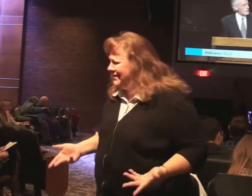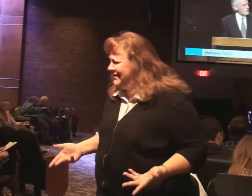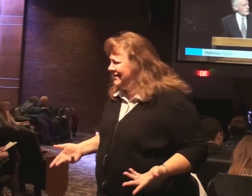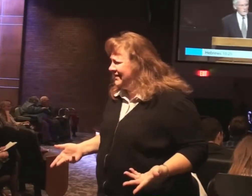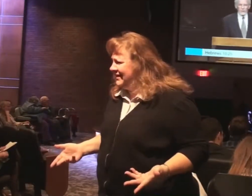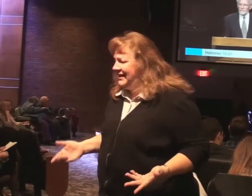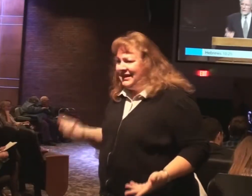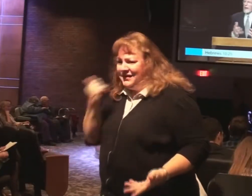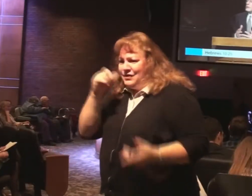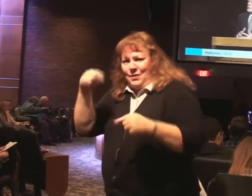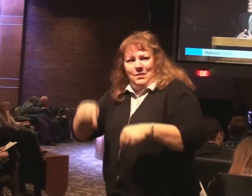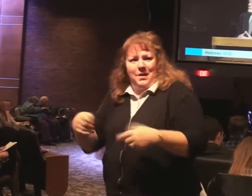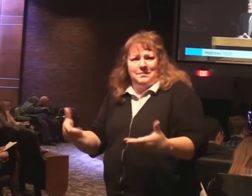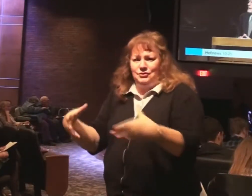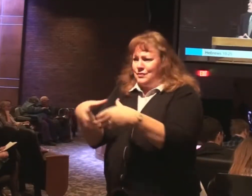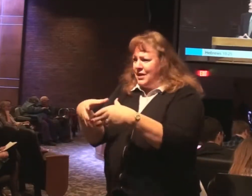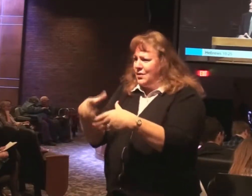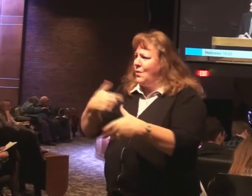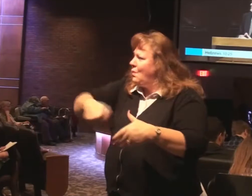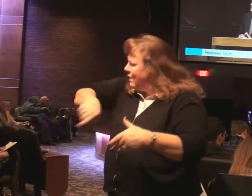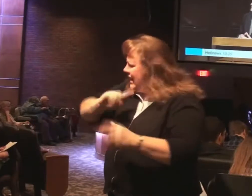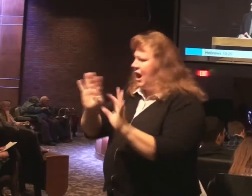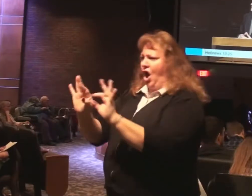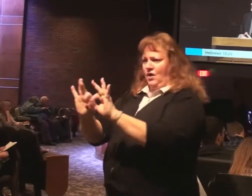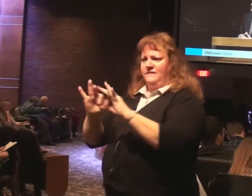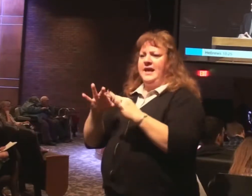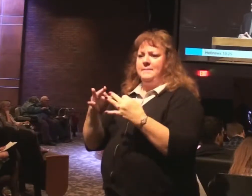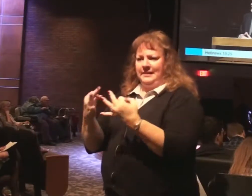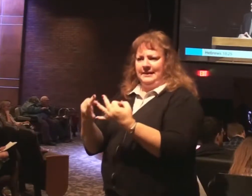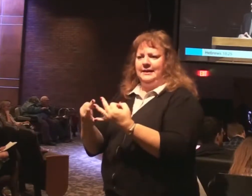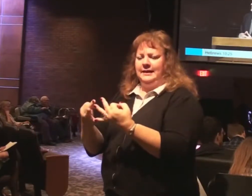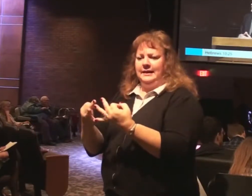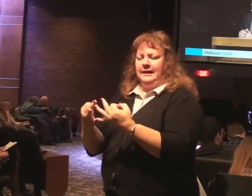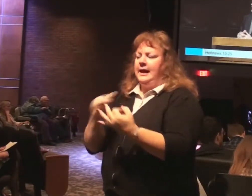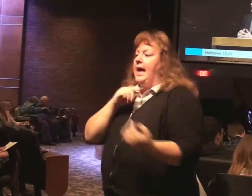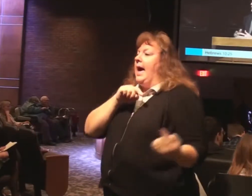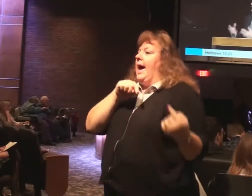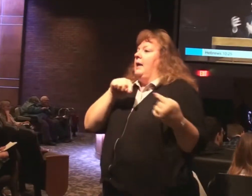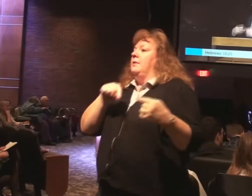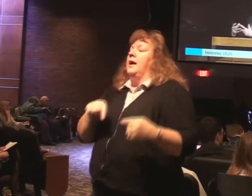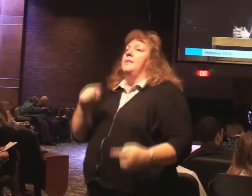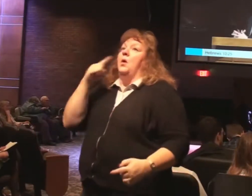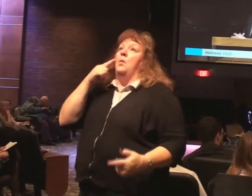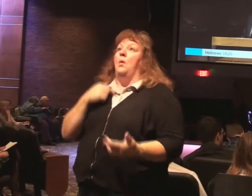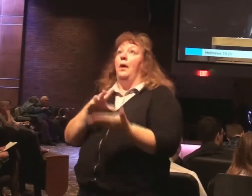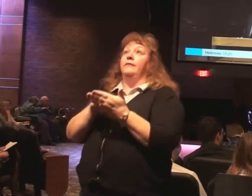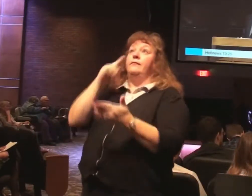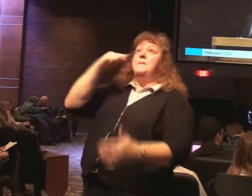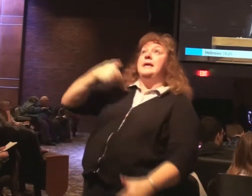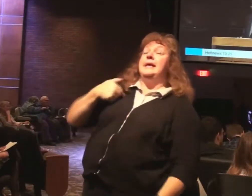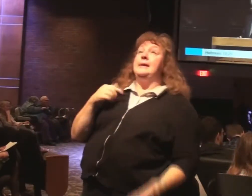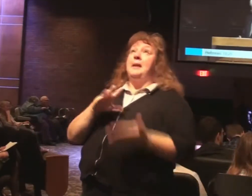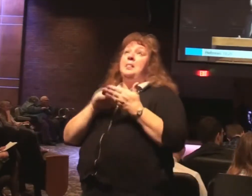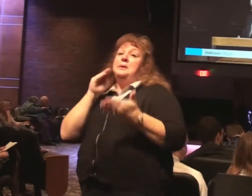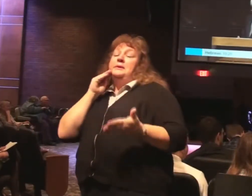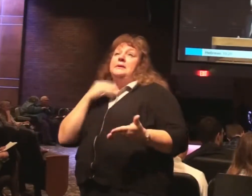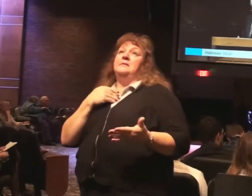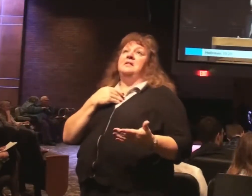If you're not together. If We're a family. So I don't come just to think what will I get out of it. Am I interested in this?